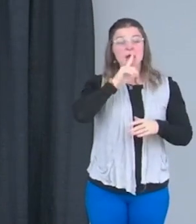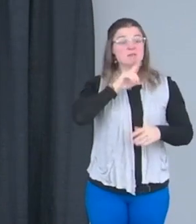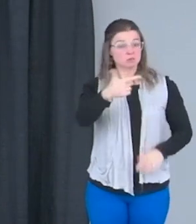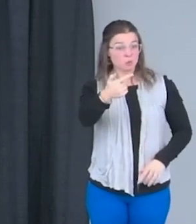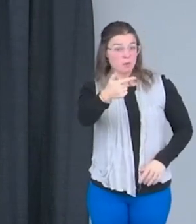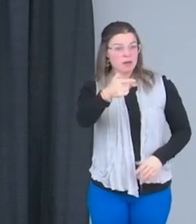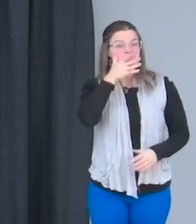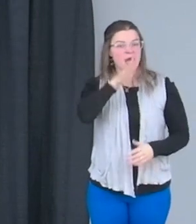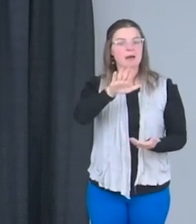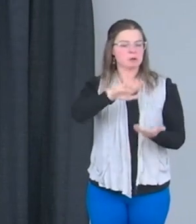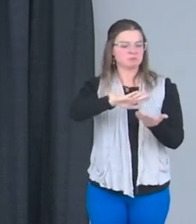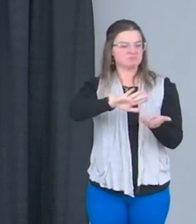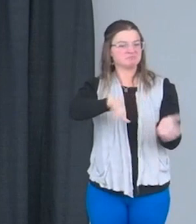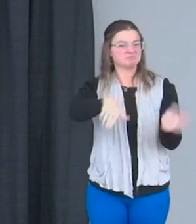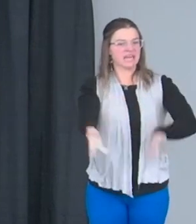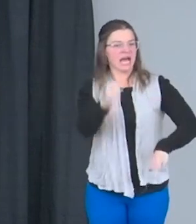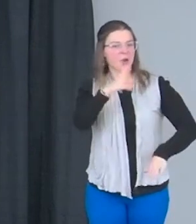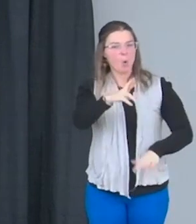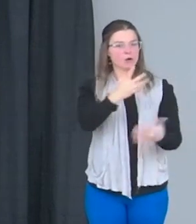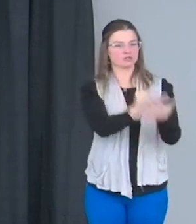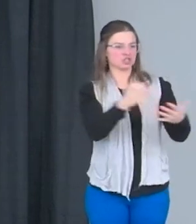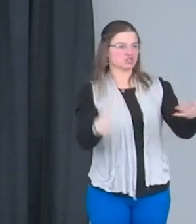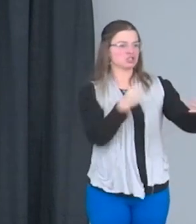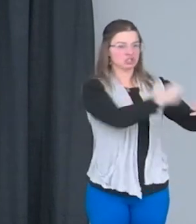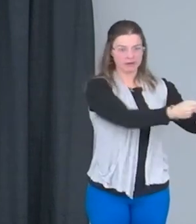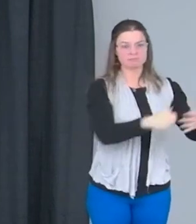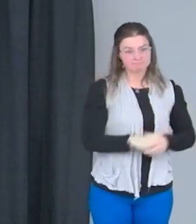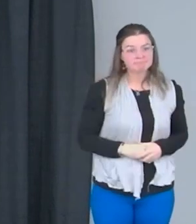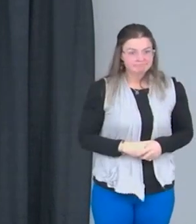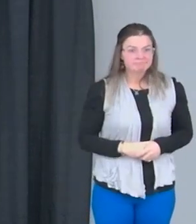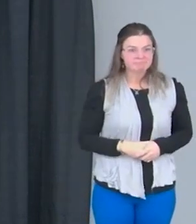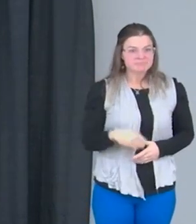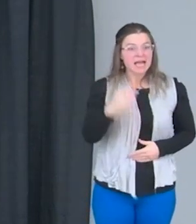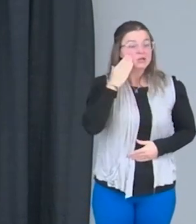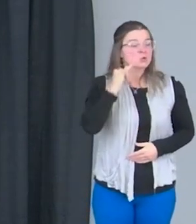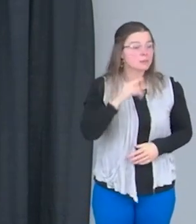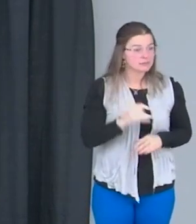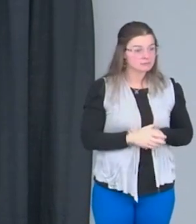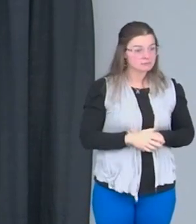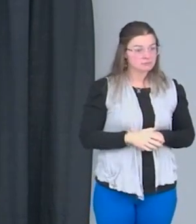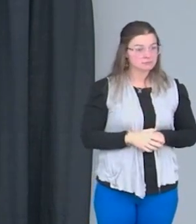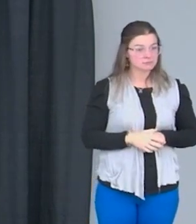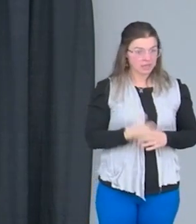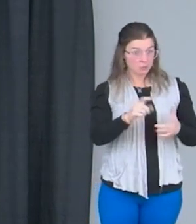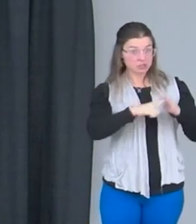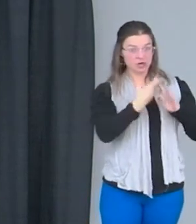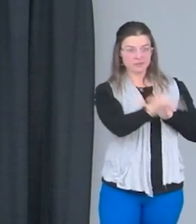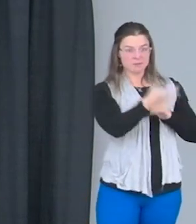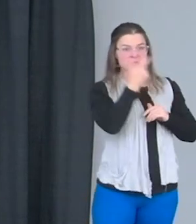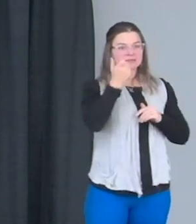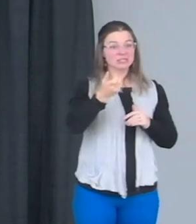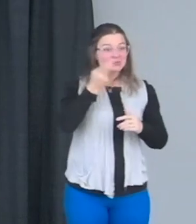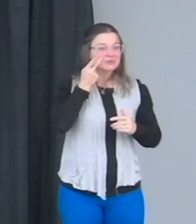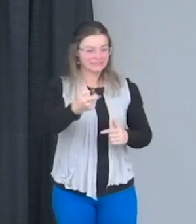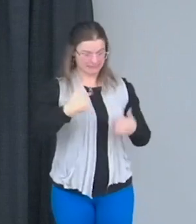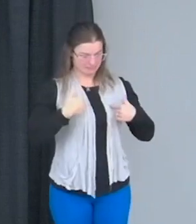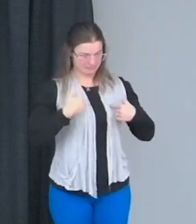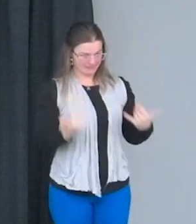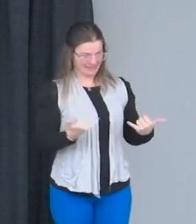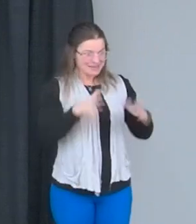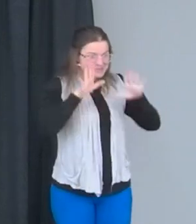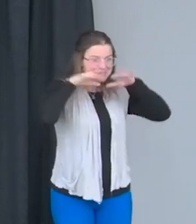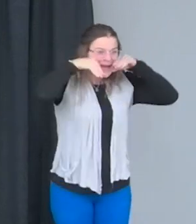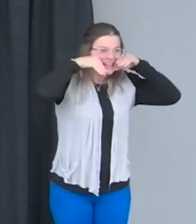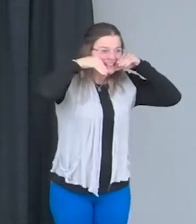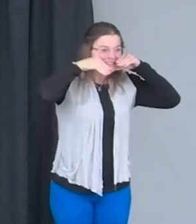Um, and I like to start there because you might see somebody smiling a day, but I wasn't always smiling and that,